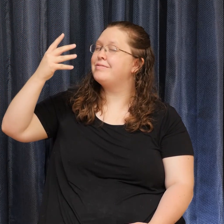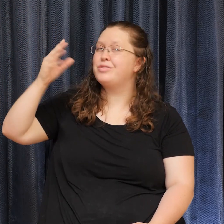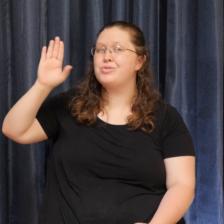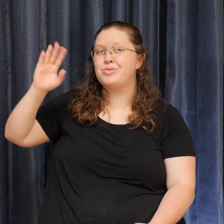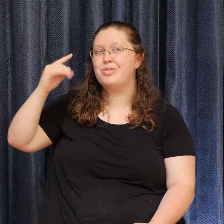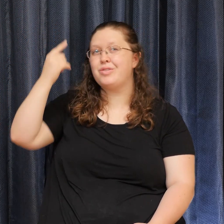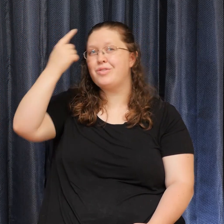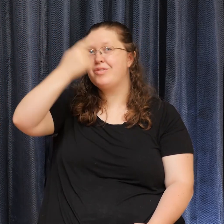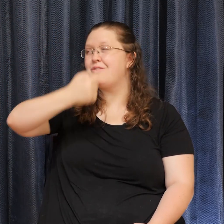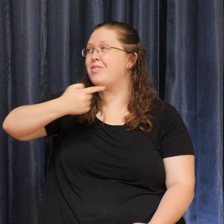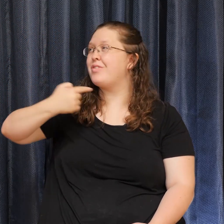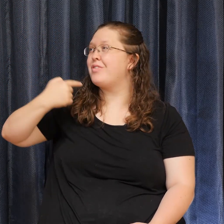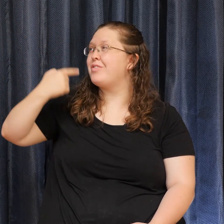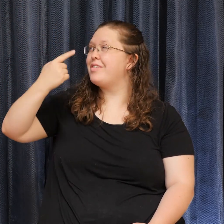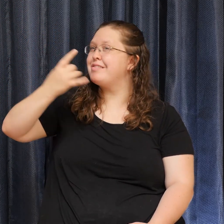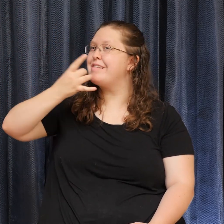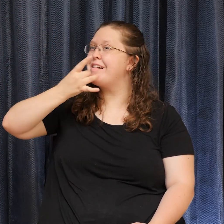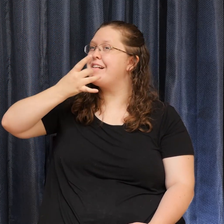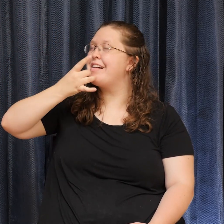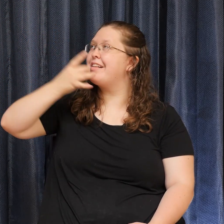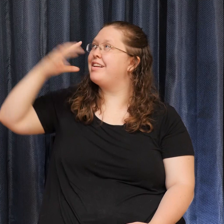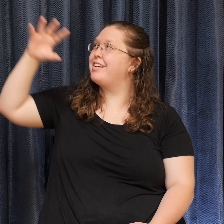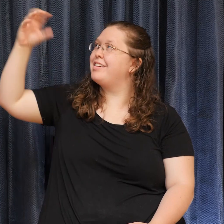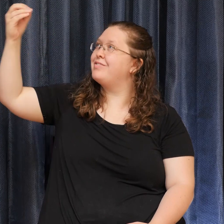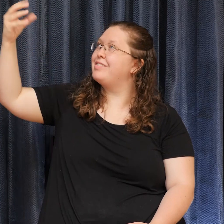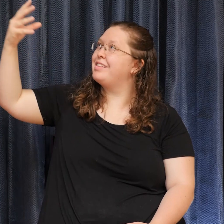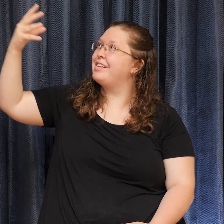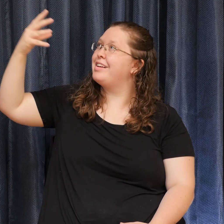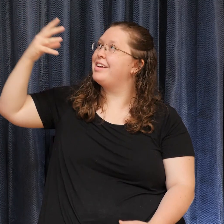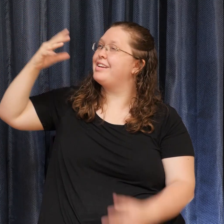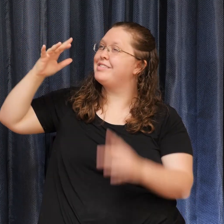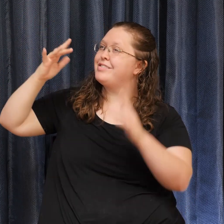shine on us.